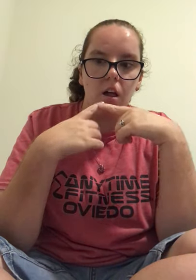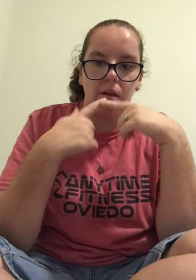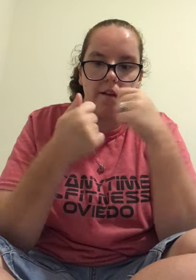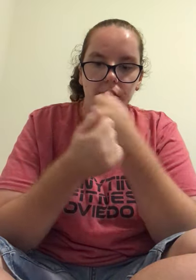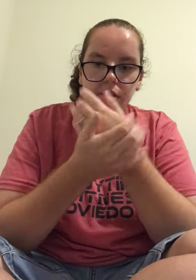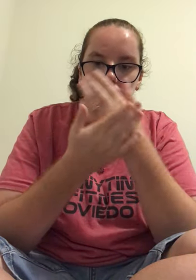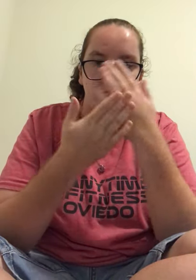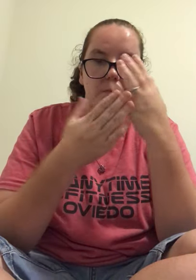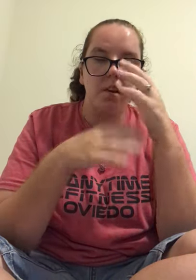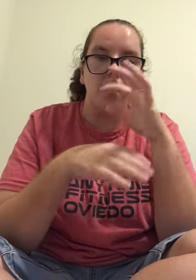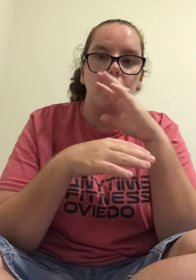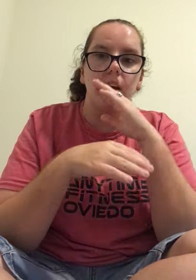everything will be